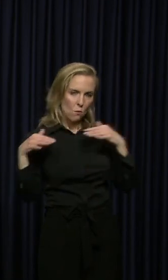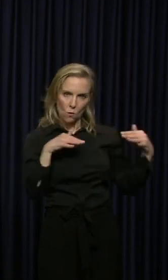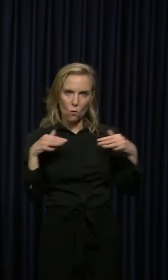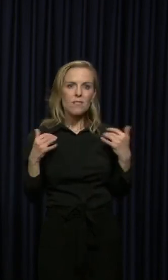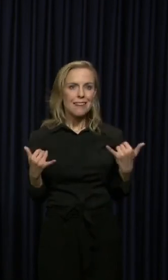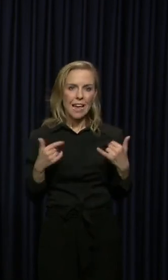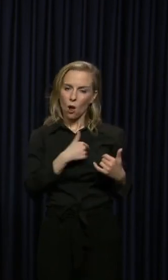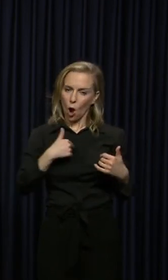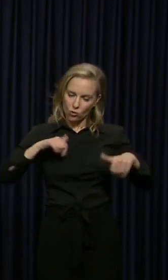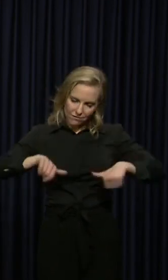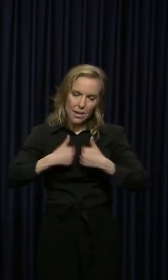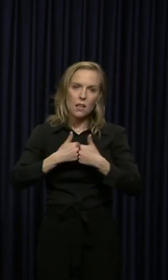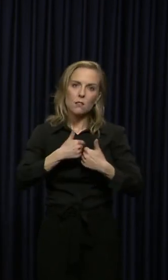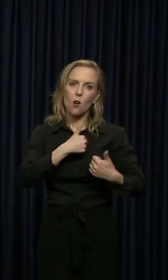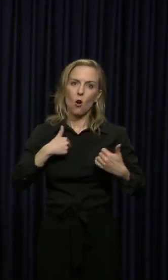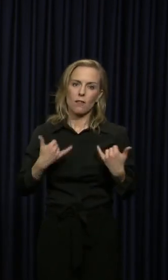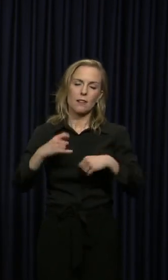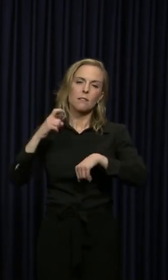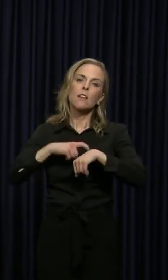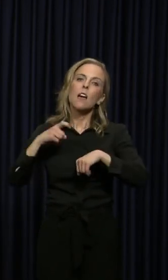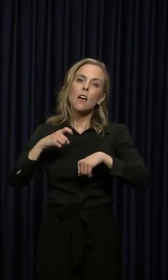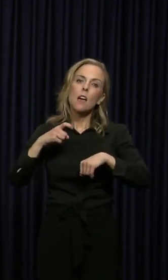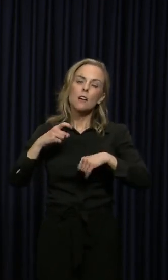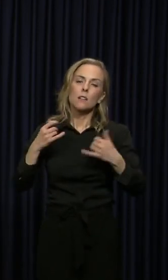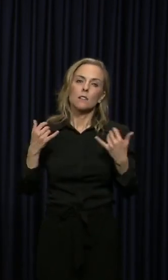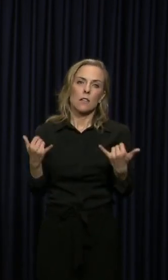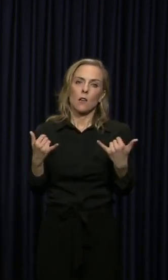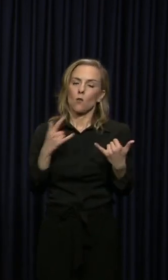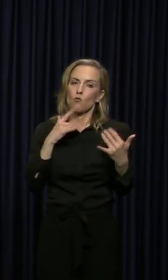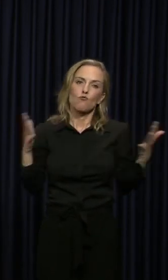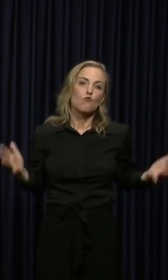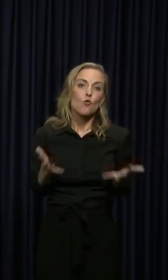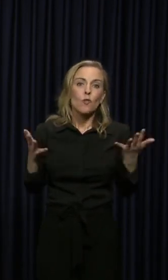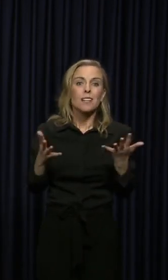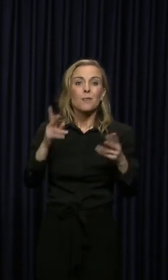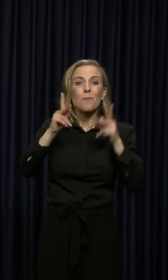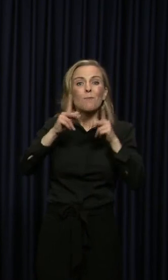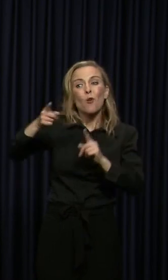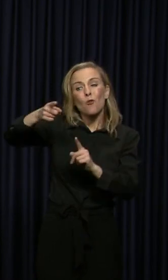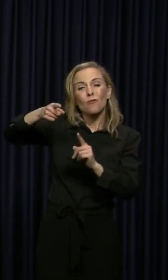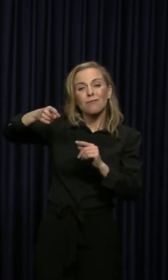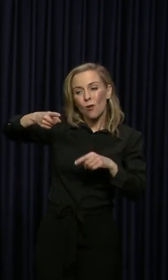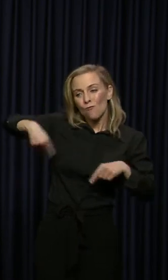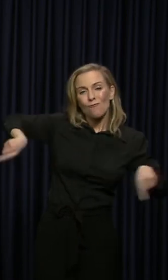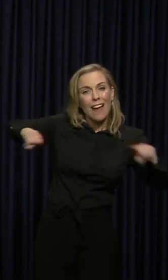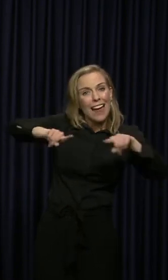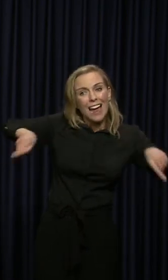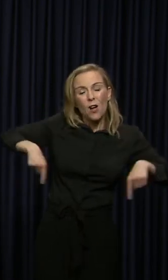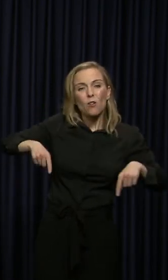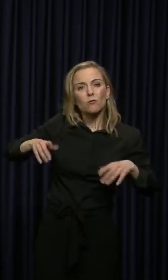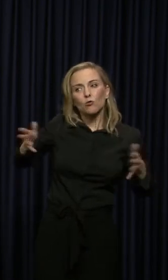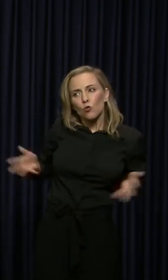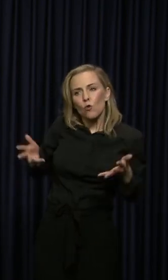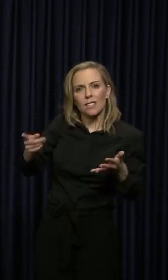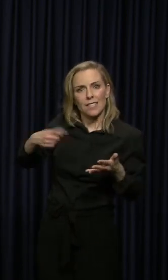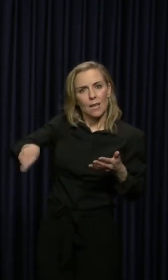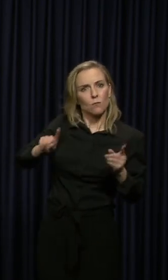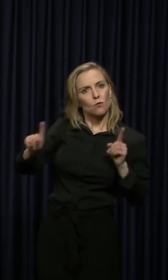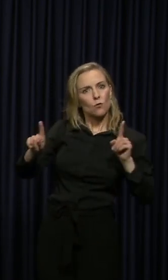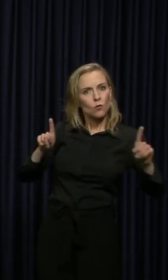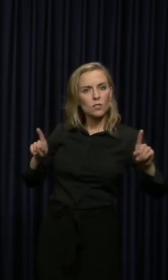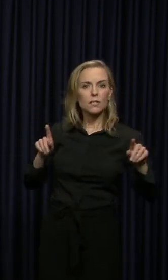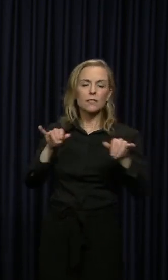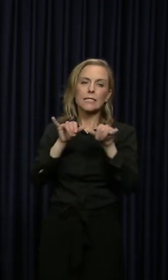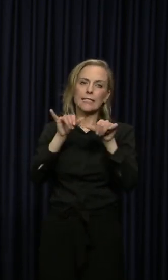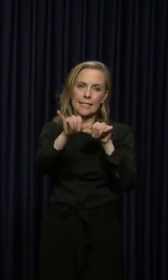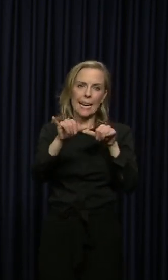time. I know we're up for it. Encourage those around you. Make sure you stay healthy at home and we